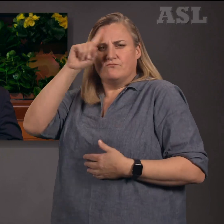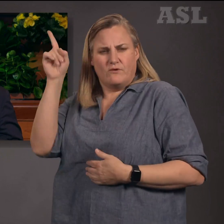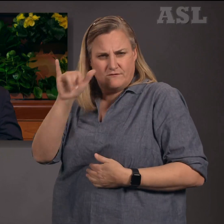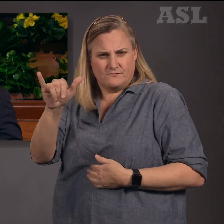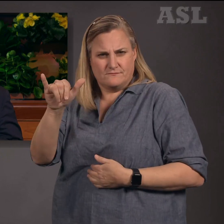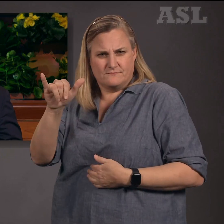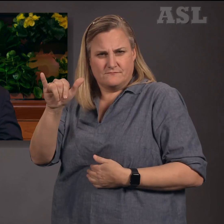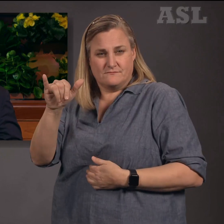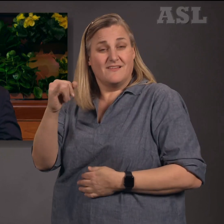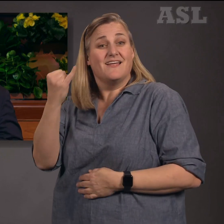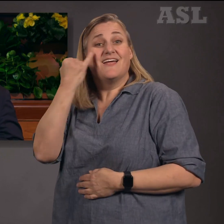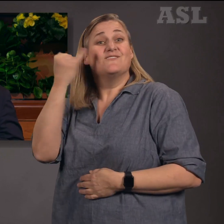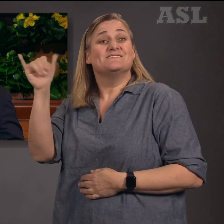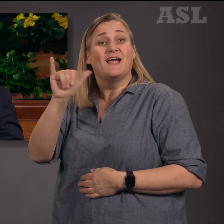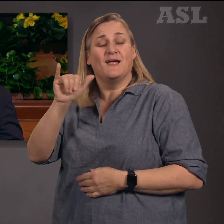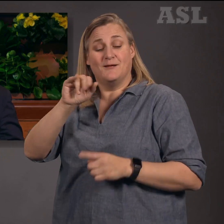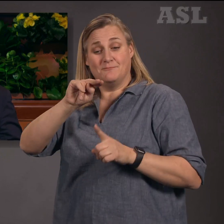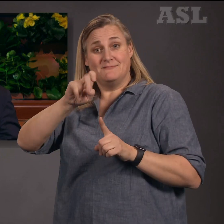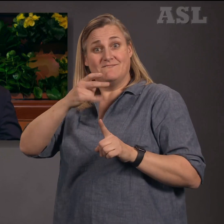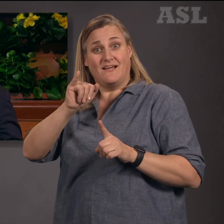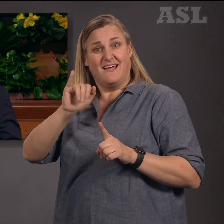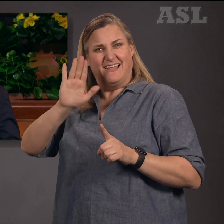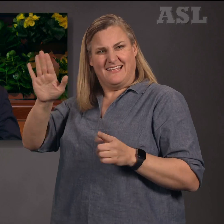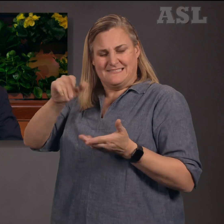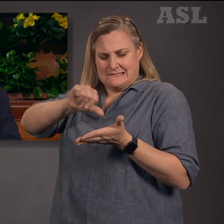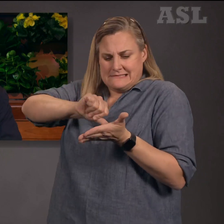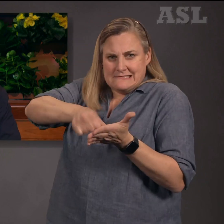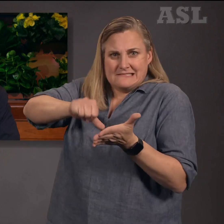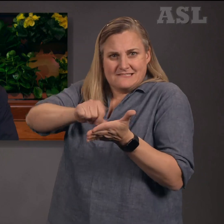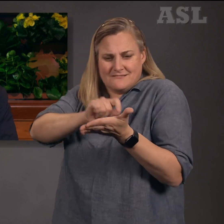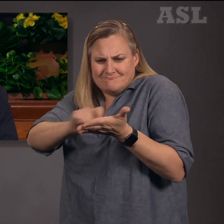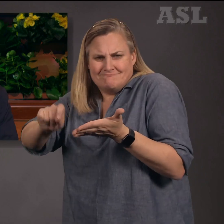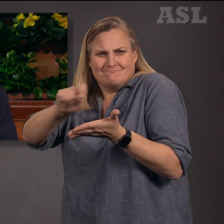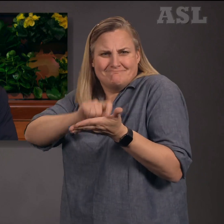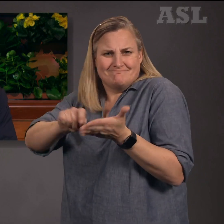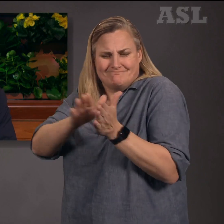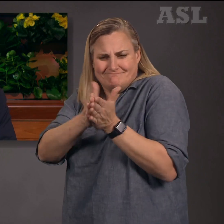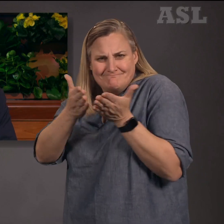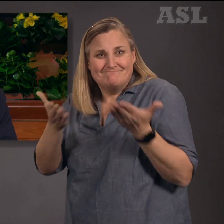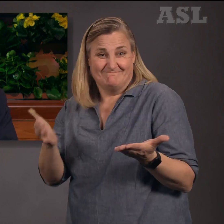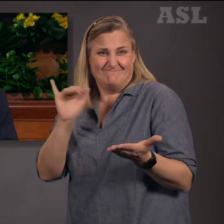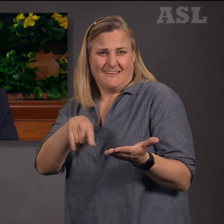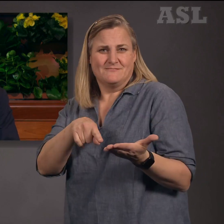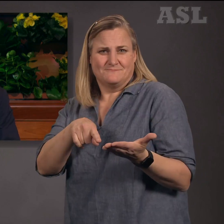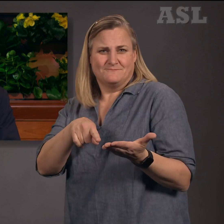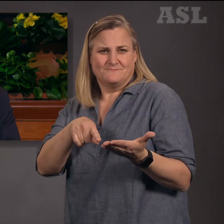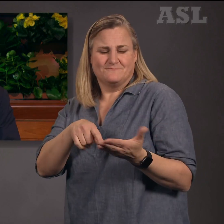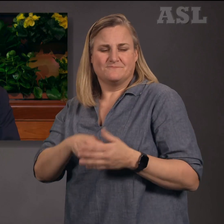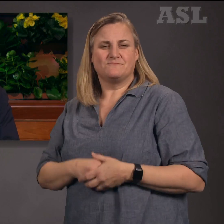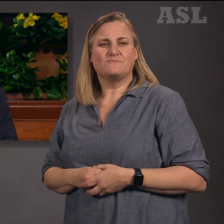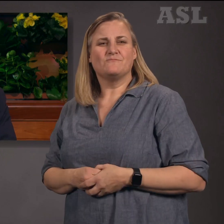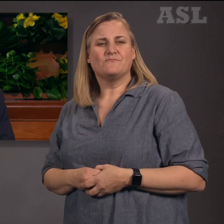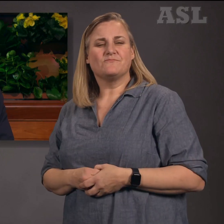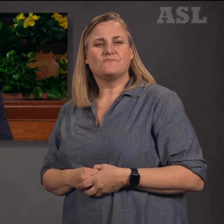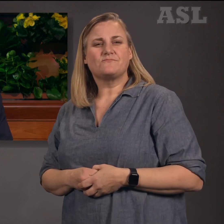fleshy tables of our hearts as permanently as it was engraved by Nephi upon the plates of gold.